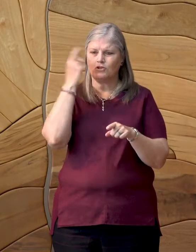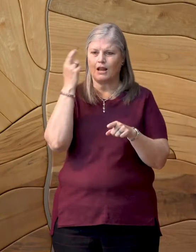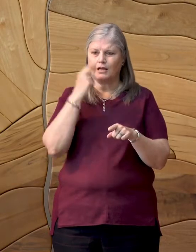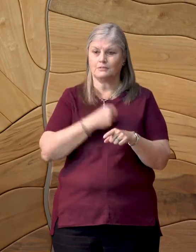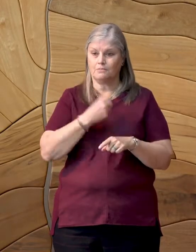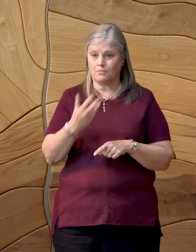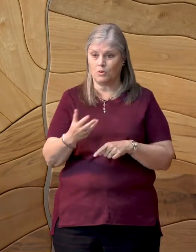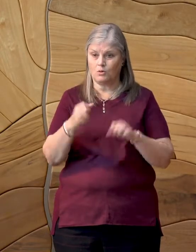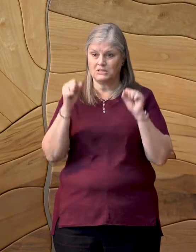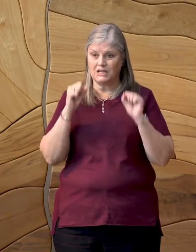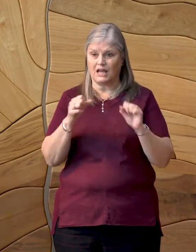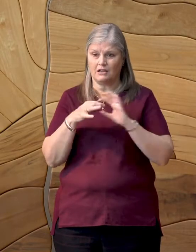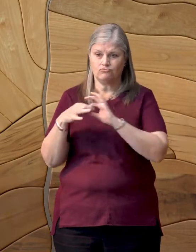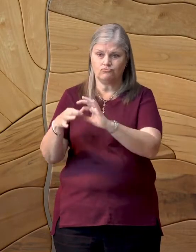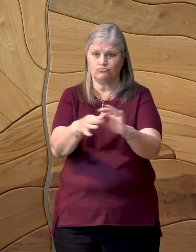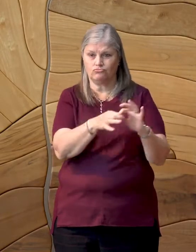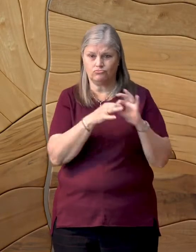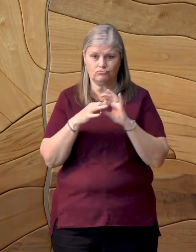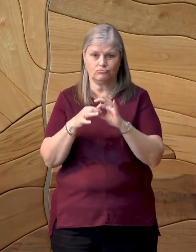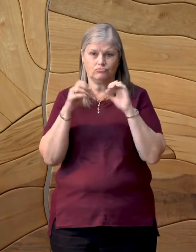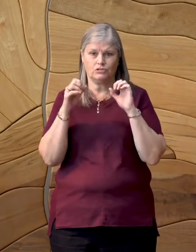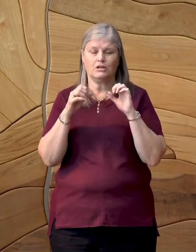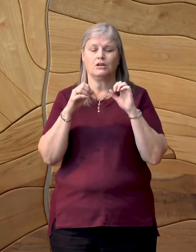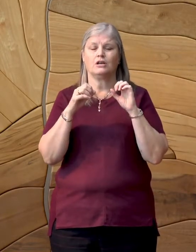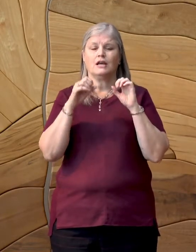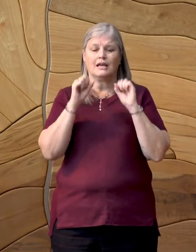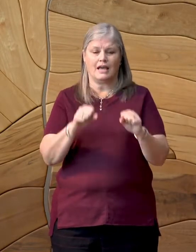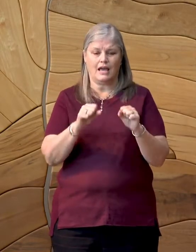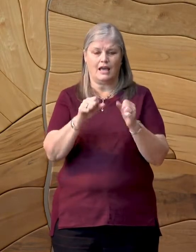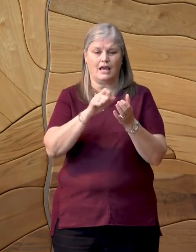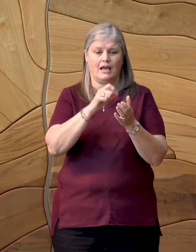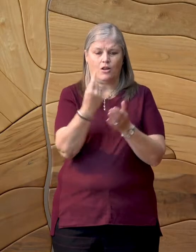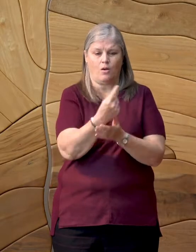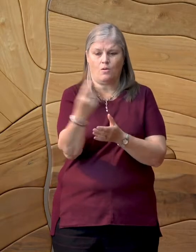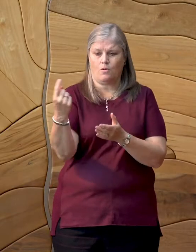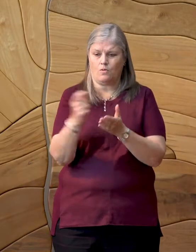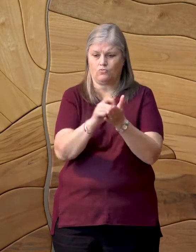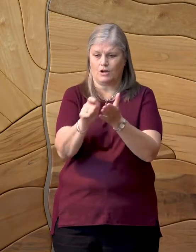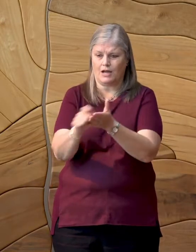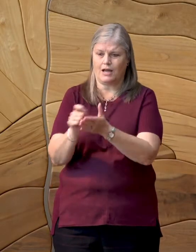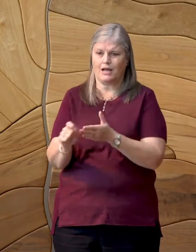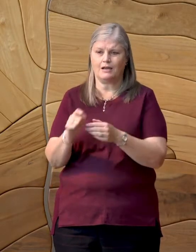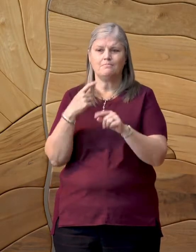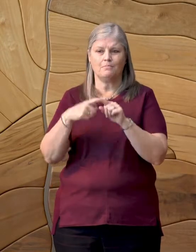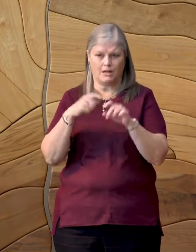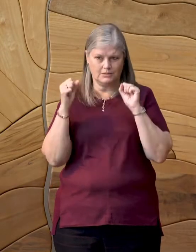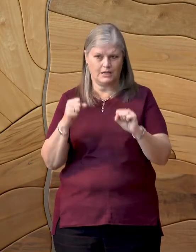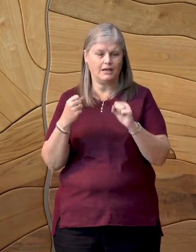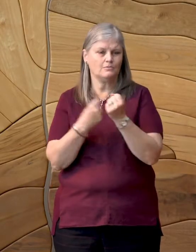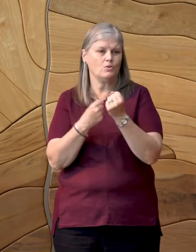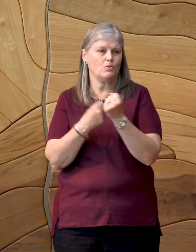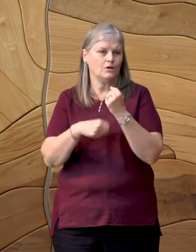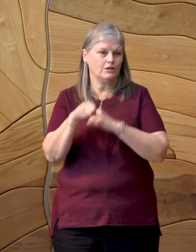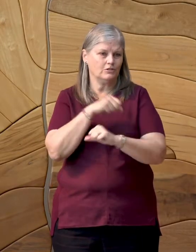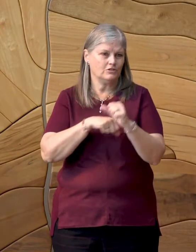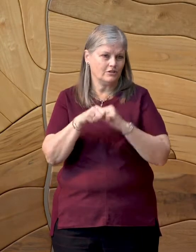not only be solitary scribblers, but can also profit immensely from a supportive community.